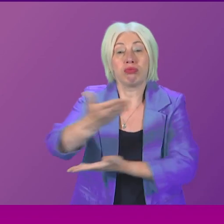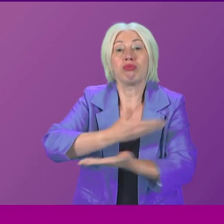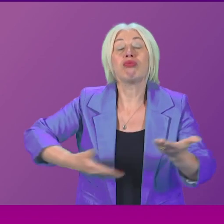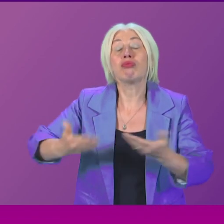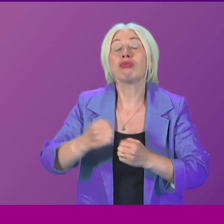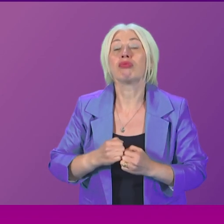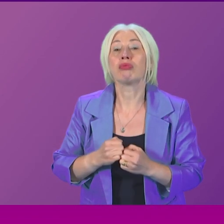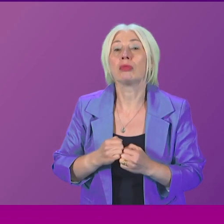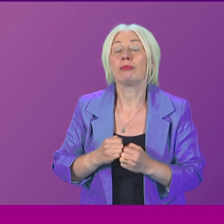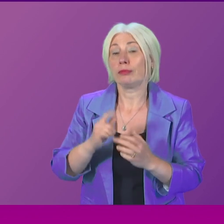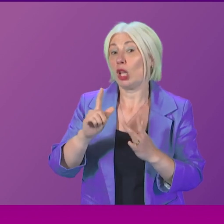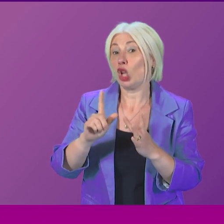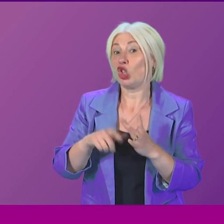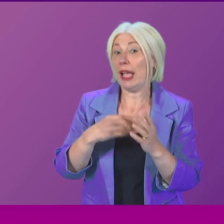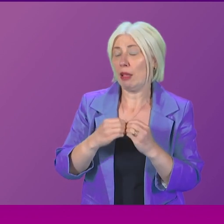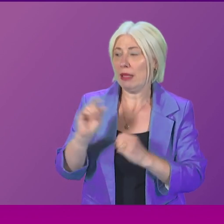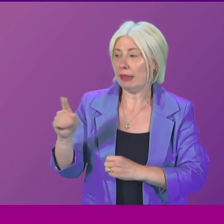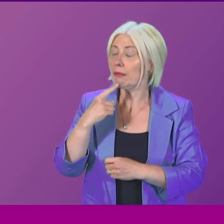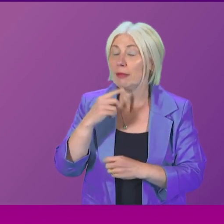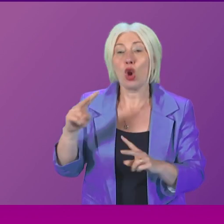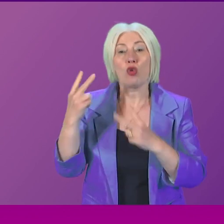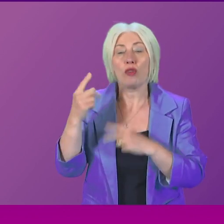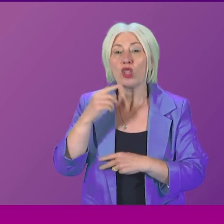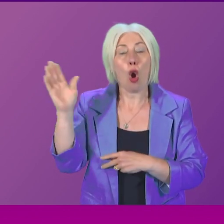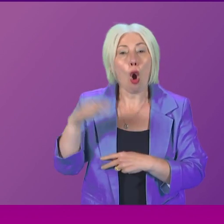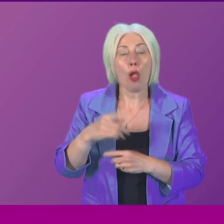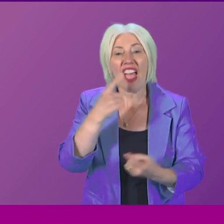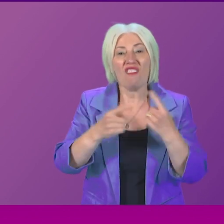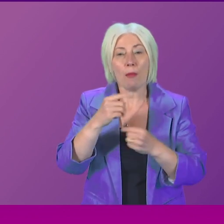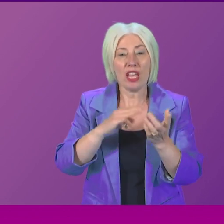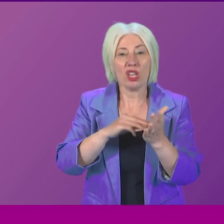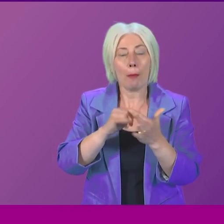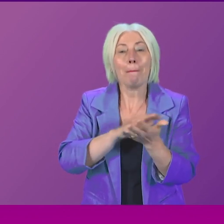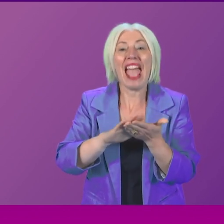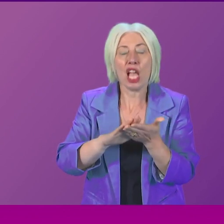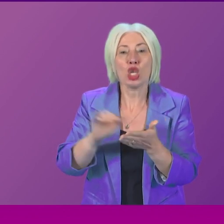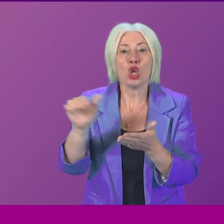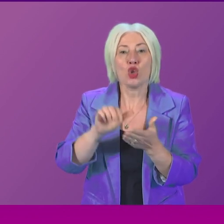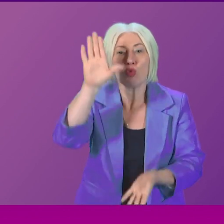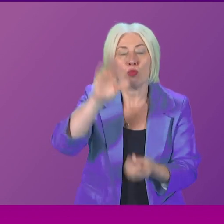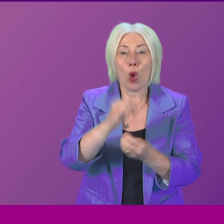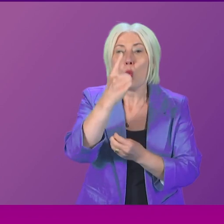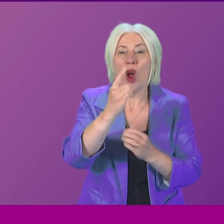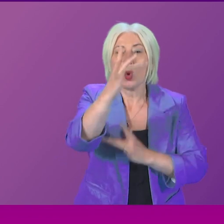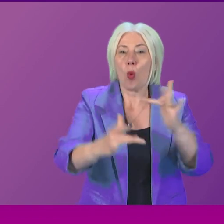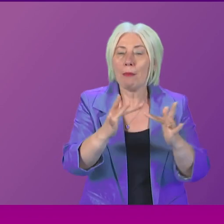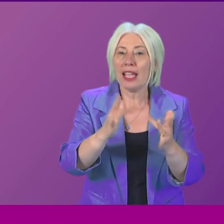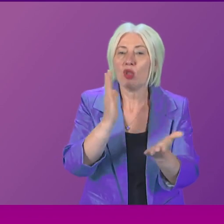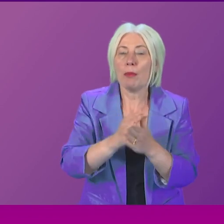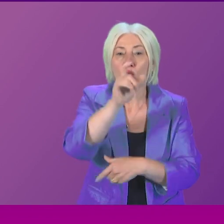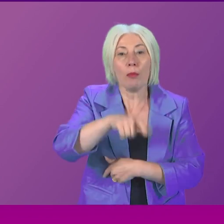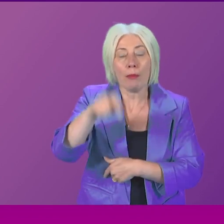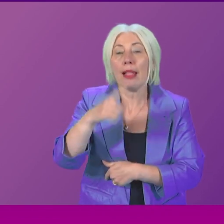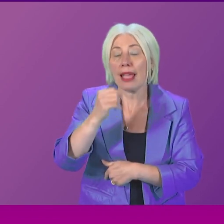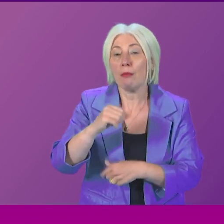brief supplementary, please. The review also recommends that all information on mesh is drawn into a single website to keep patients informed.